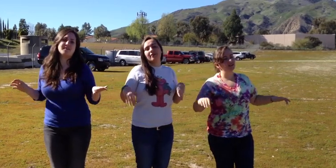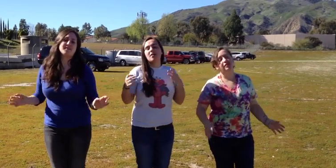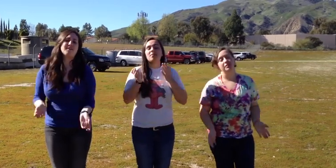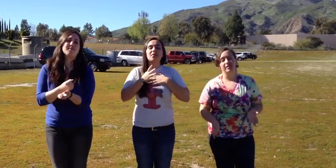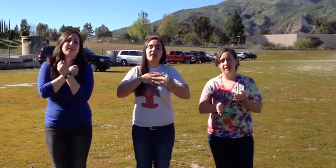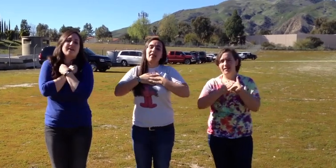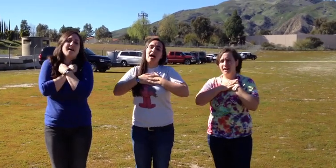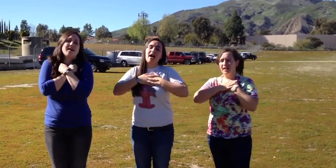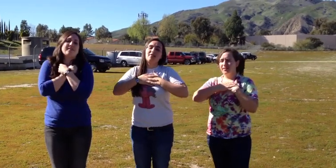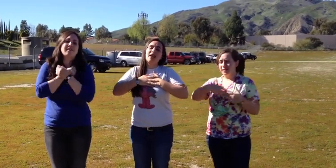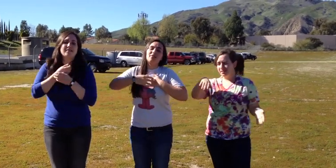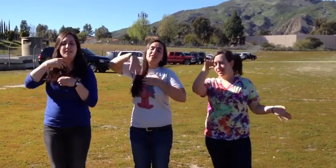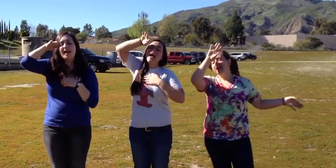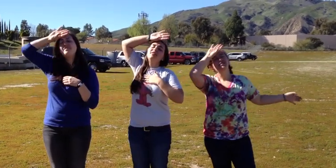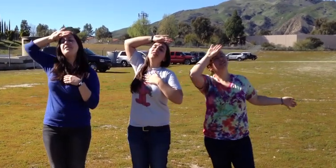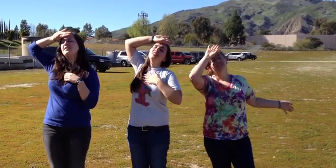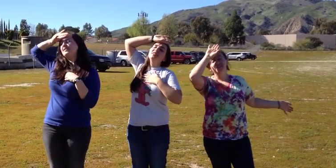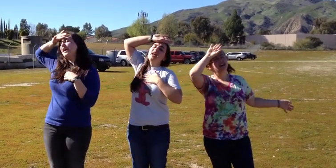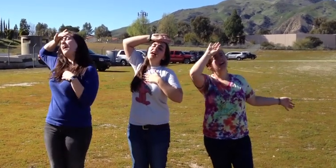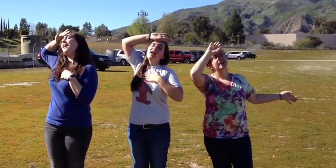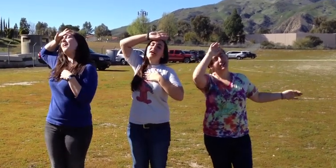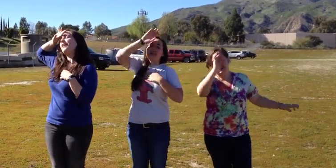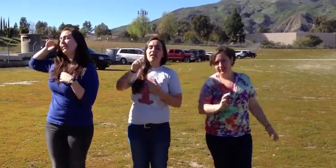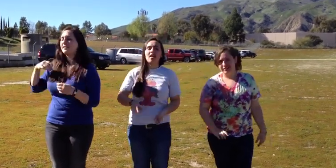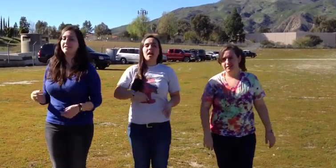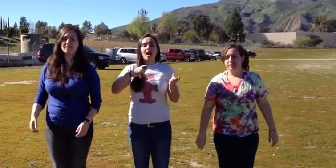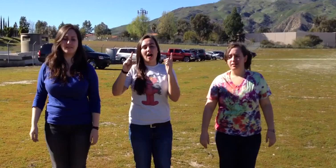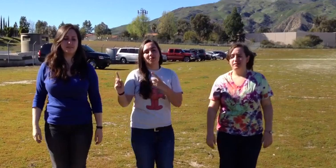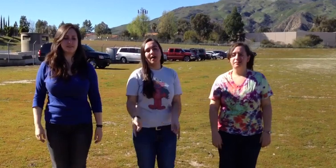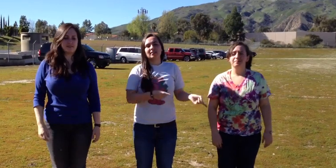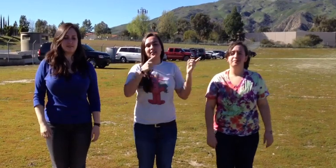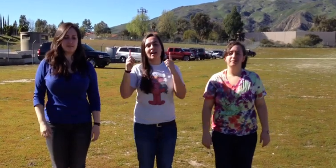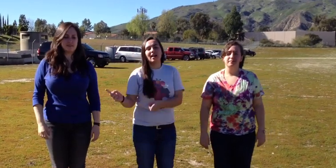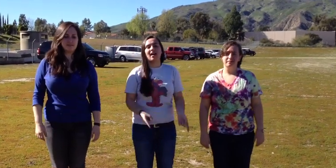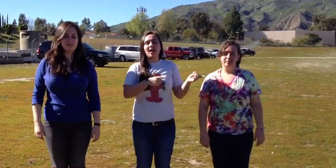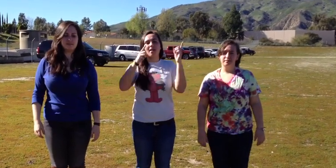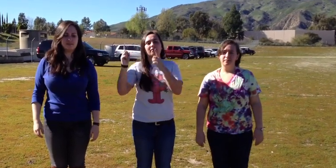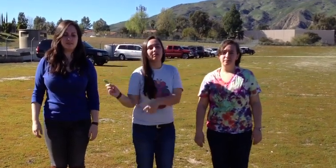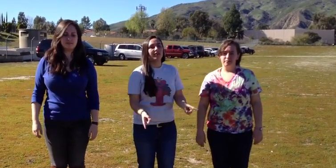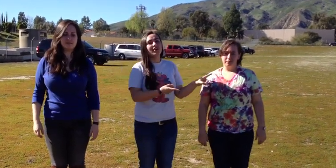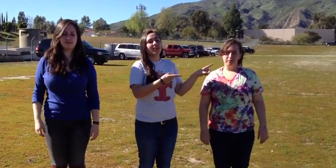With a love that will never die. On one side of the river